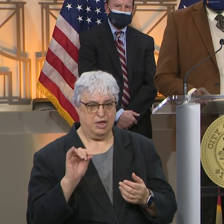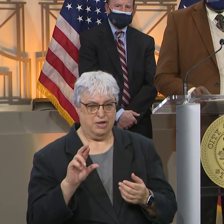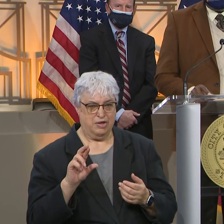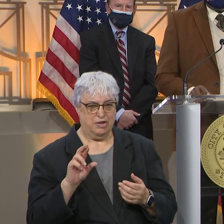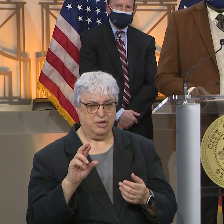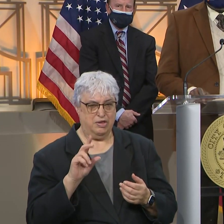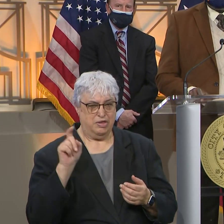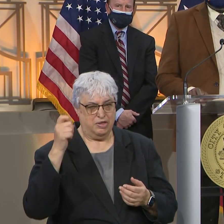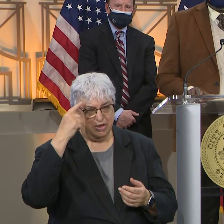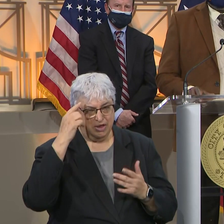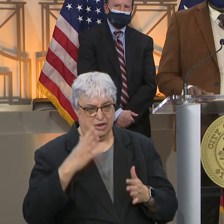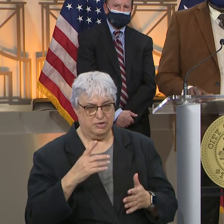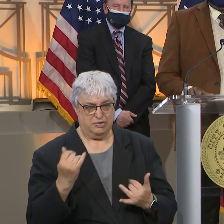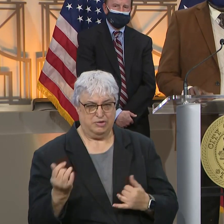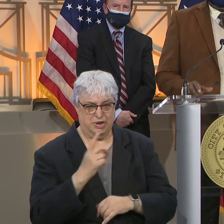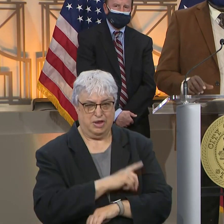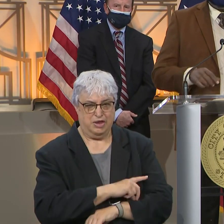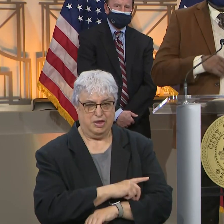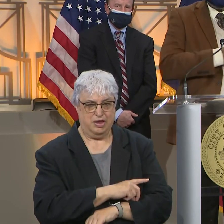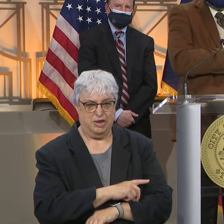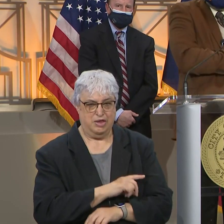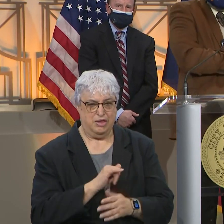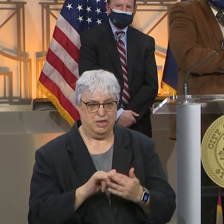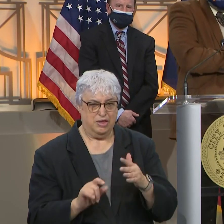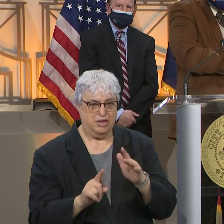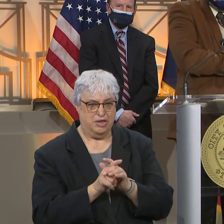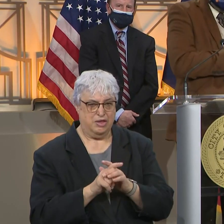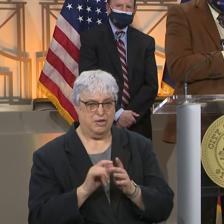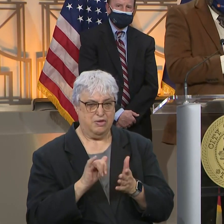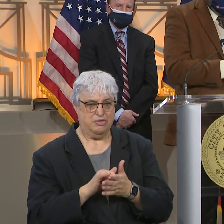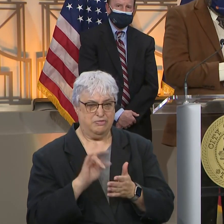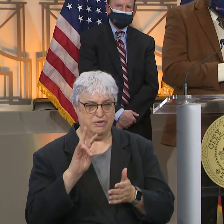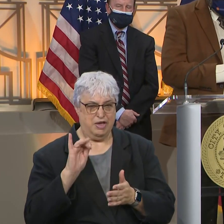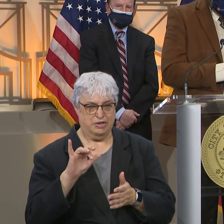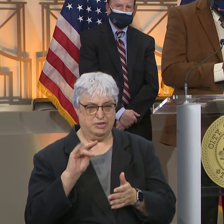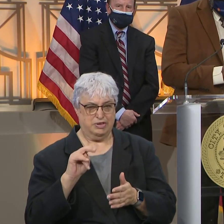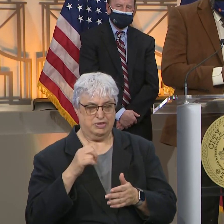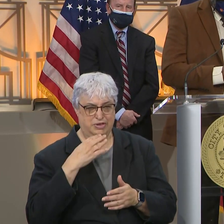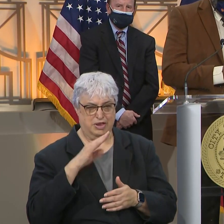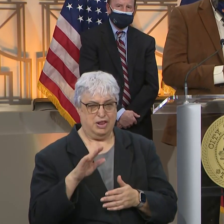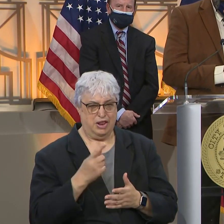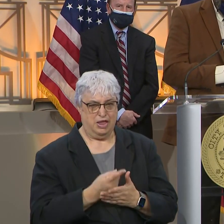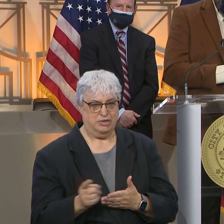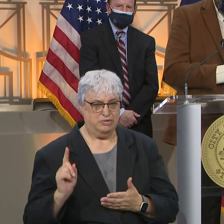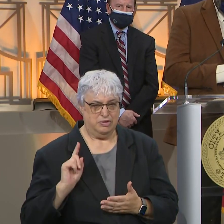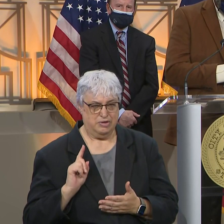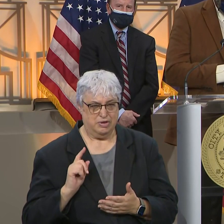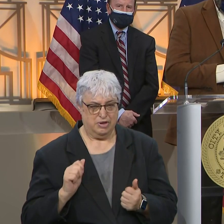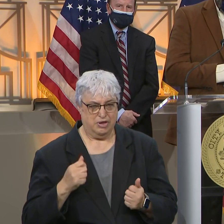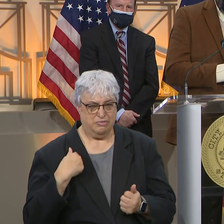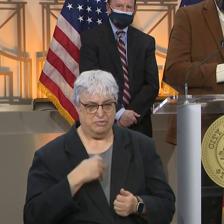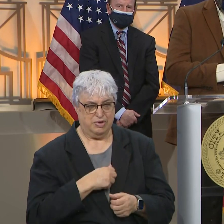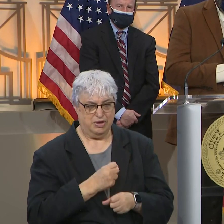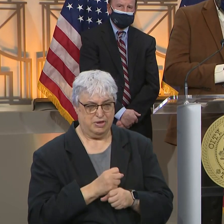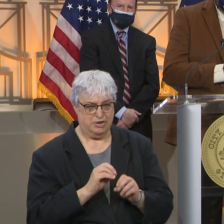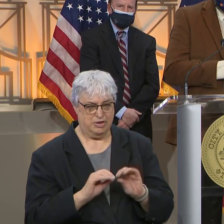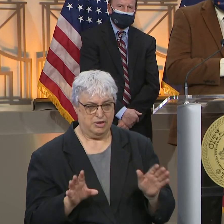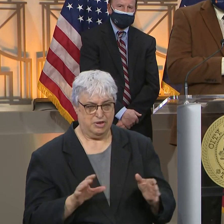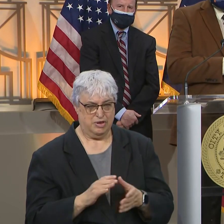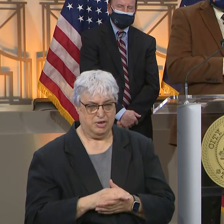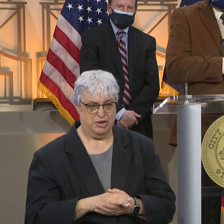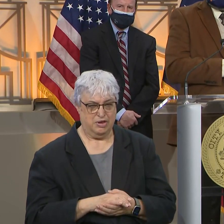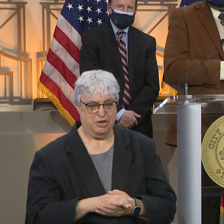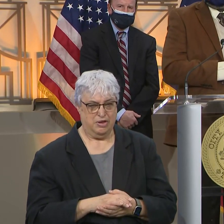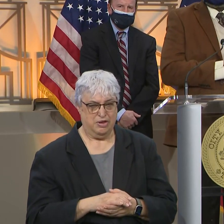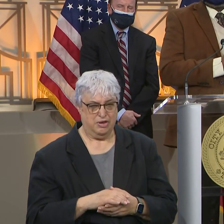the governor said today that came in or some vaccine that was sent in last week? Can we get this clarification on why